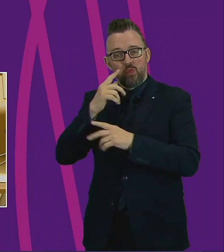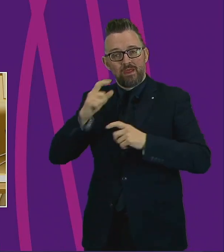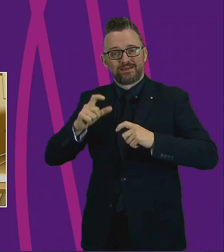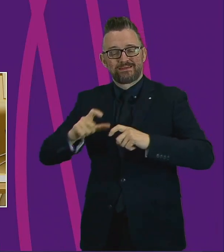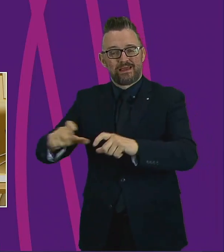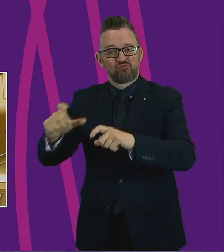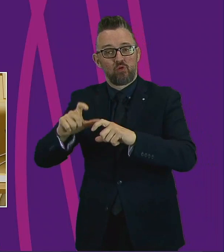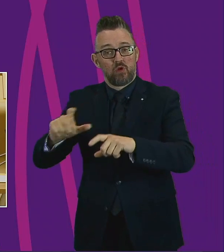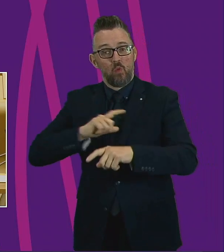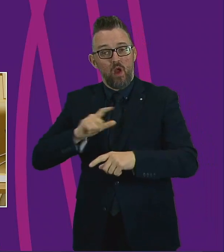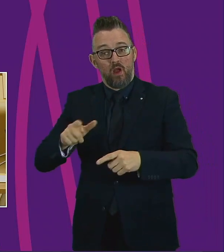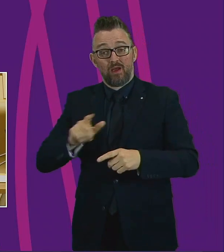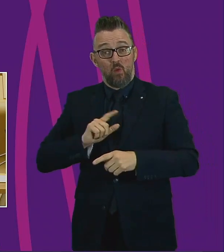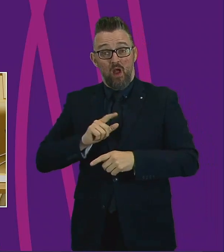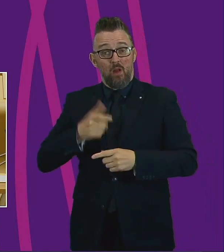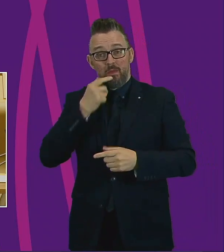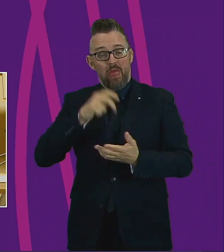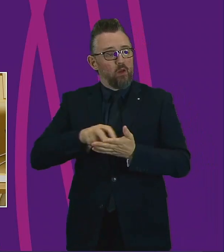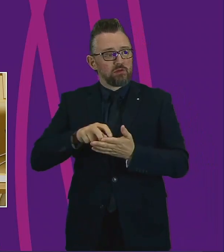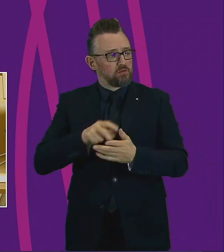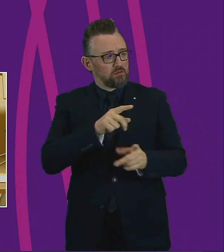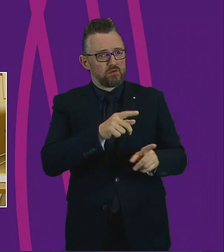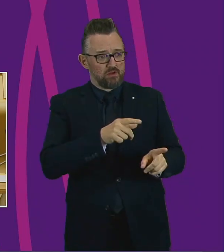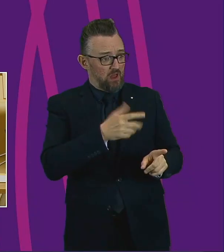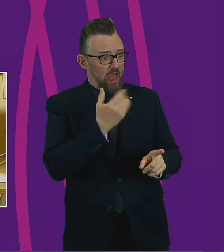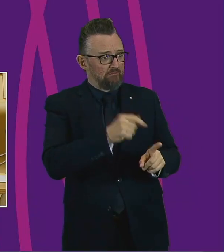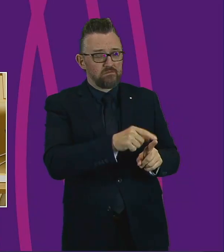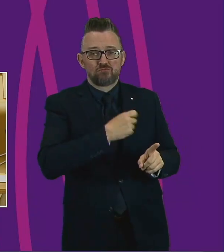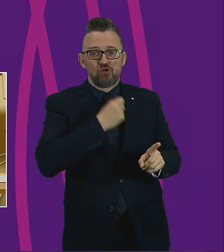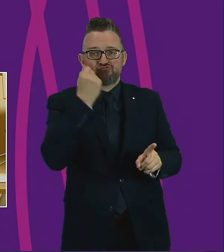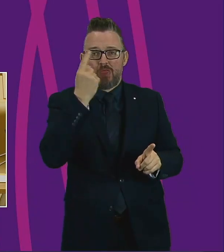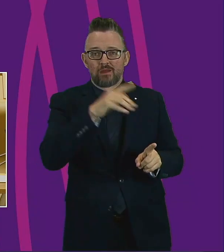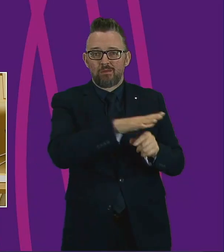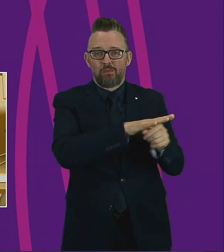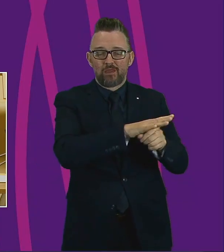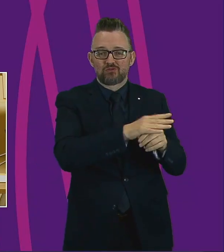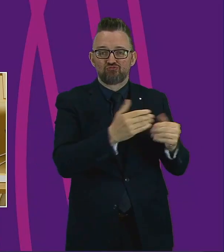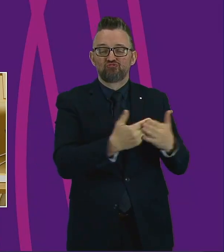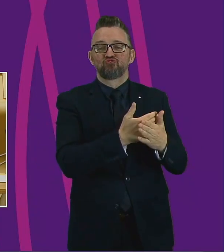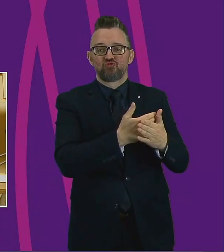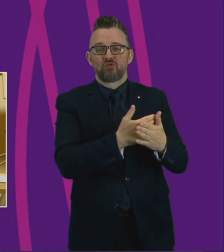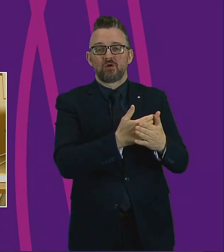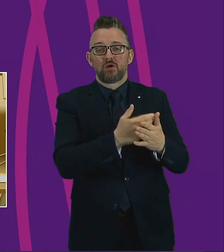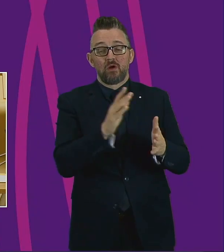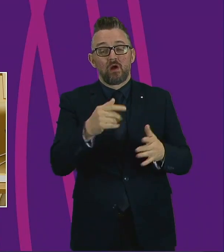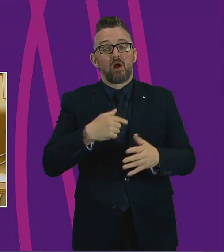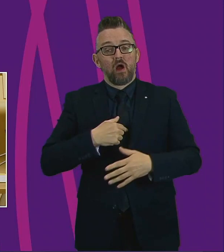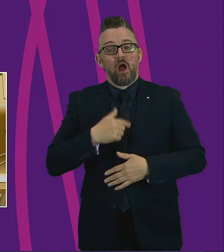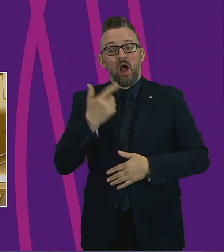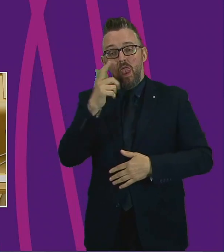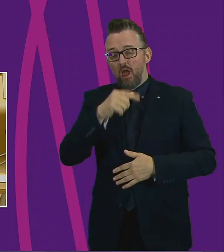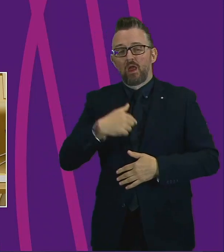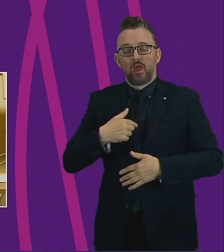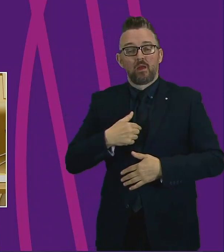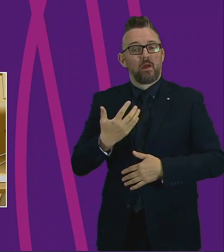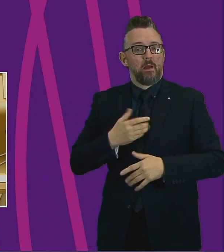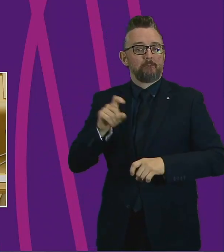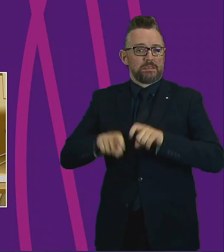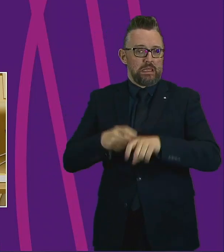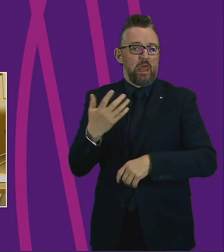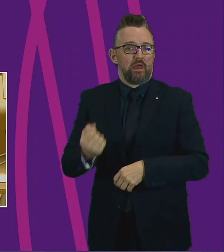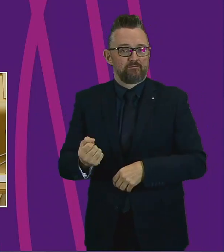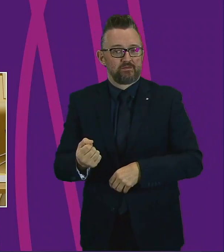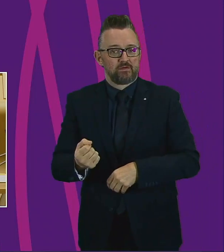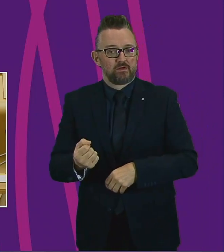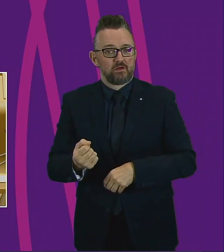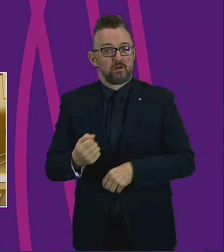seen areas near their homes that they didn't know were there. I'm lucky, presiding officer, I've got a bike and I'm lucky that I've got